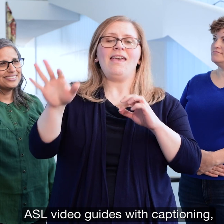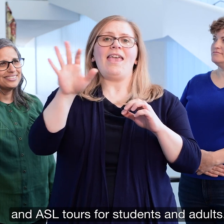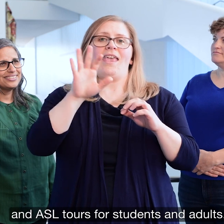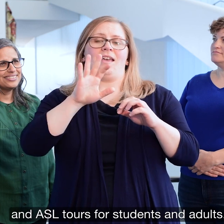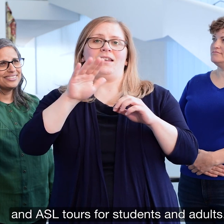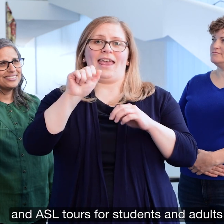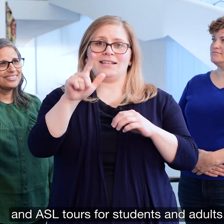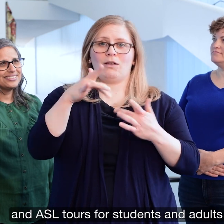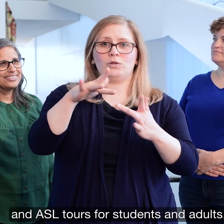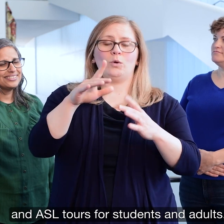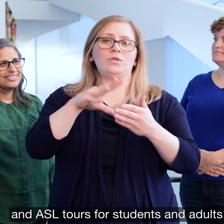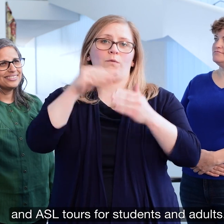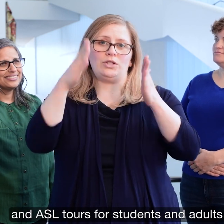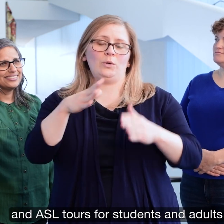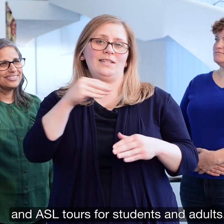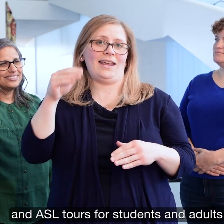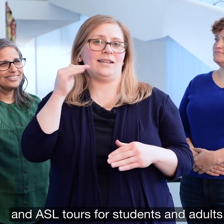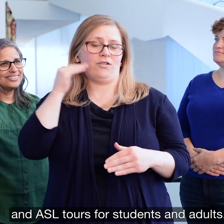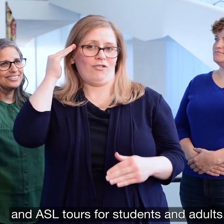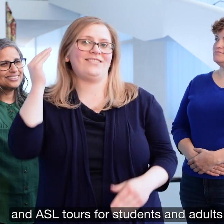and ASL tours for students and adults.